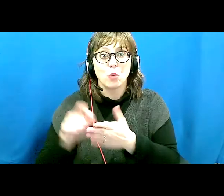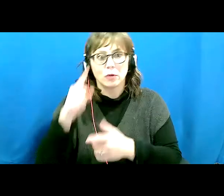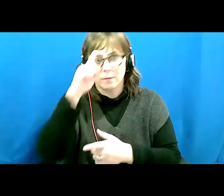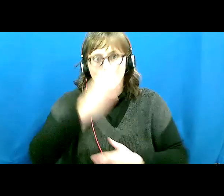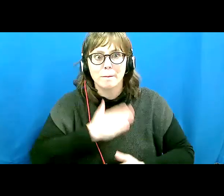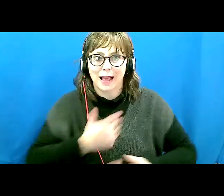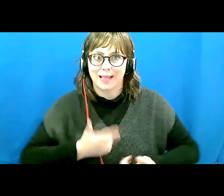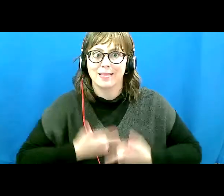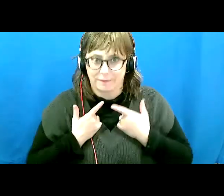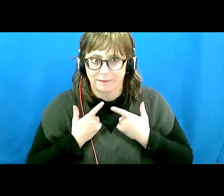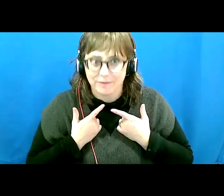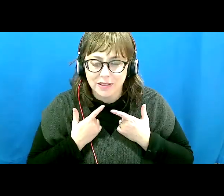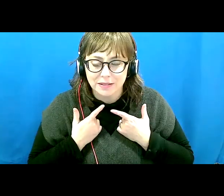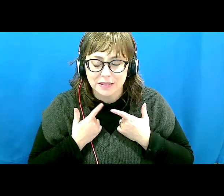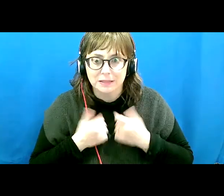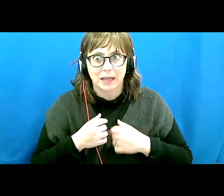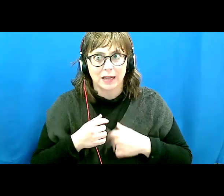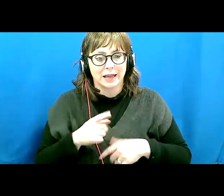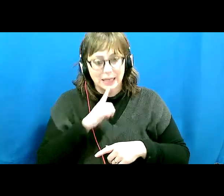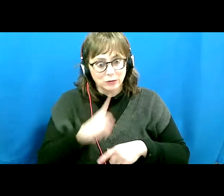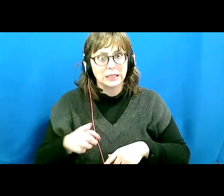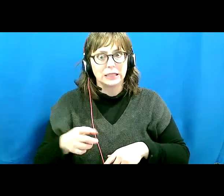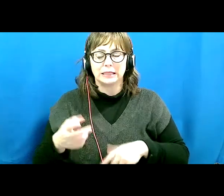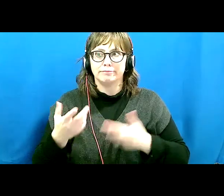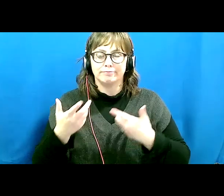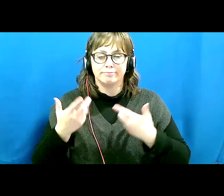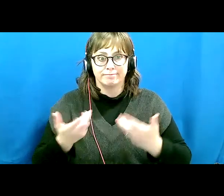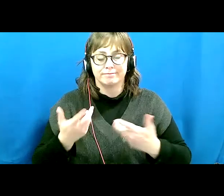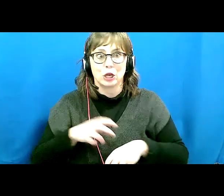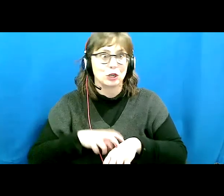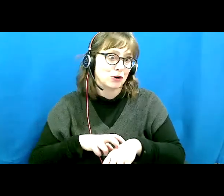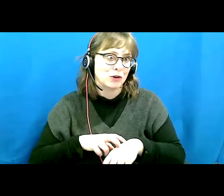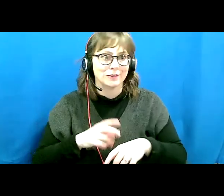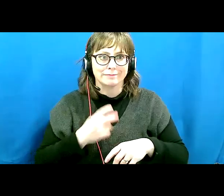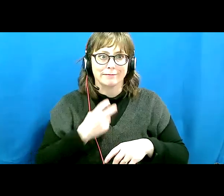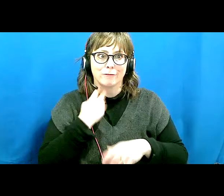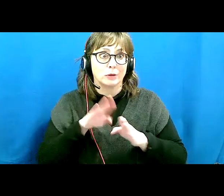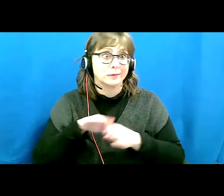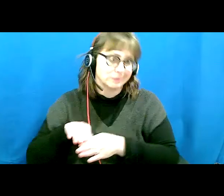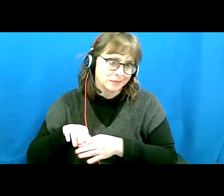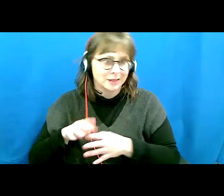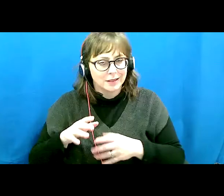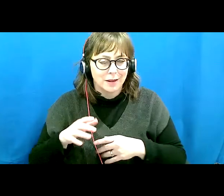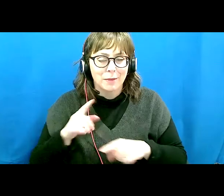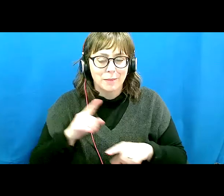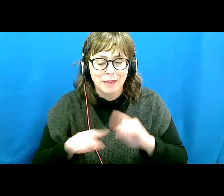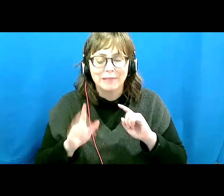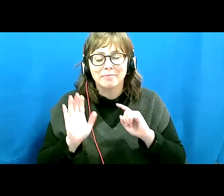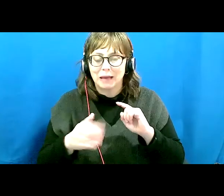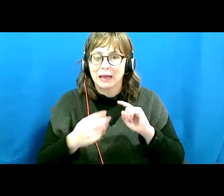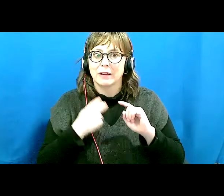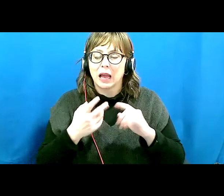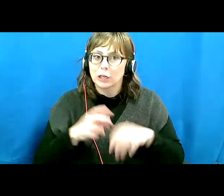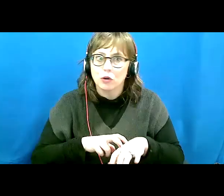been nervous, my voice aside, ever since, because I